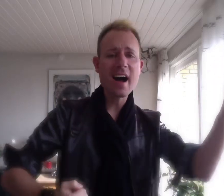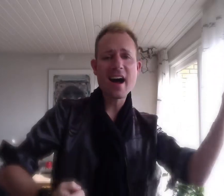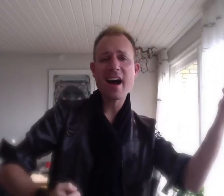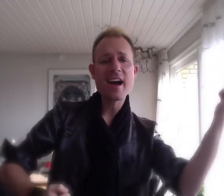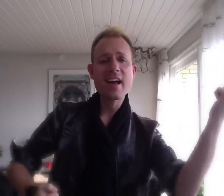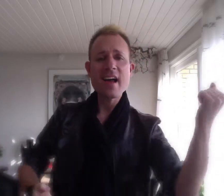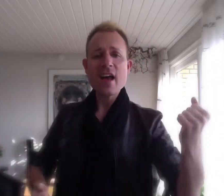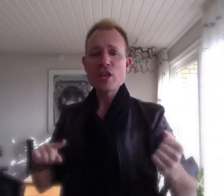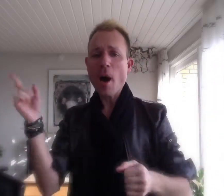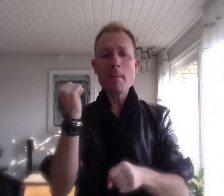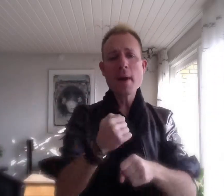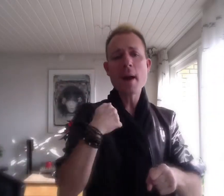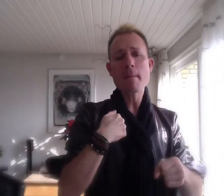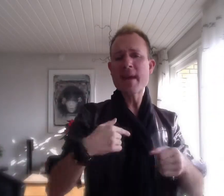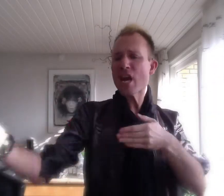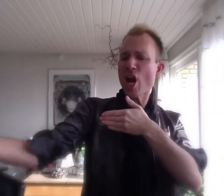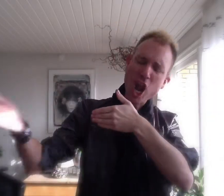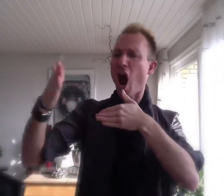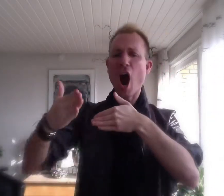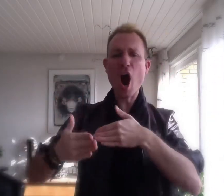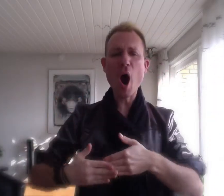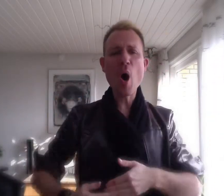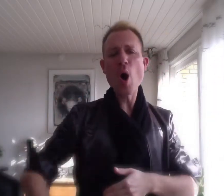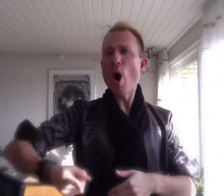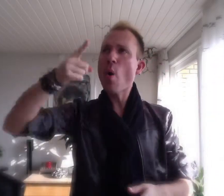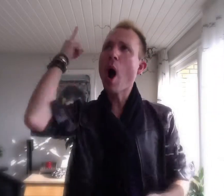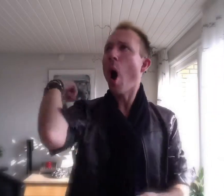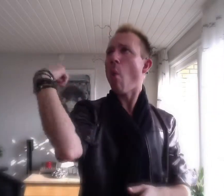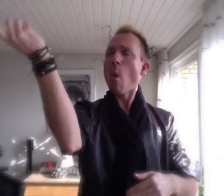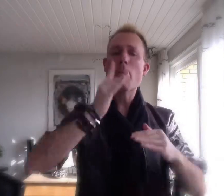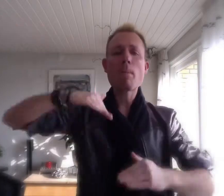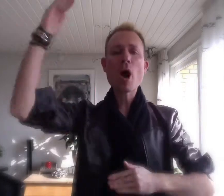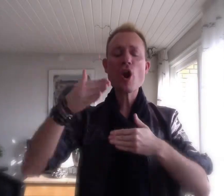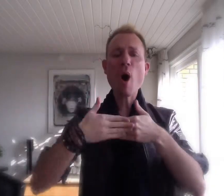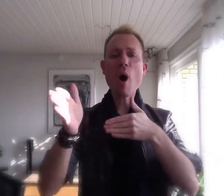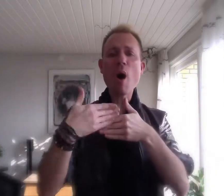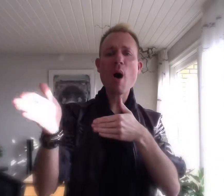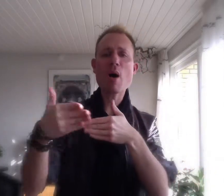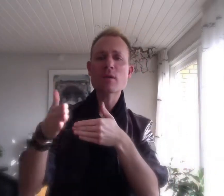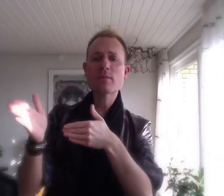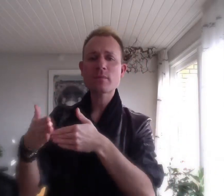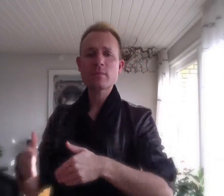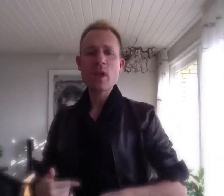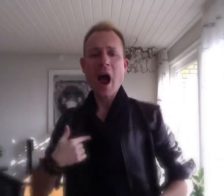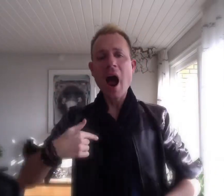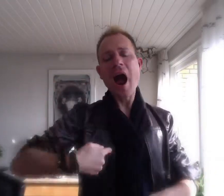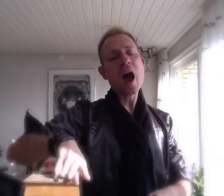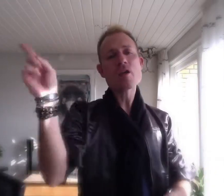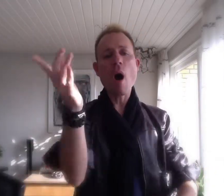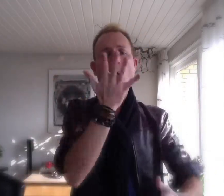Don't make me close I don't wanna